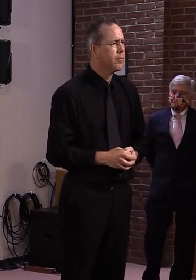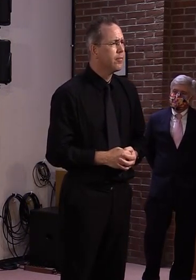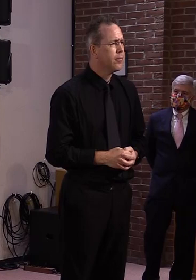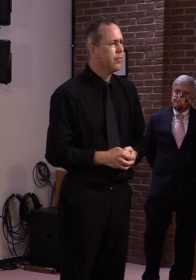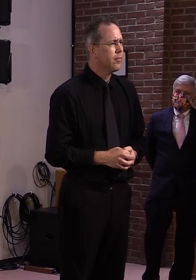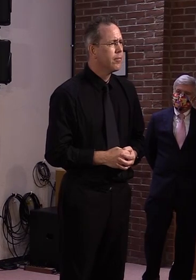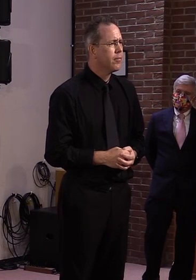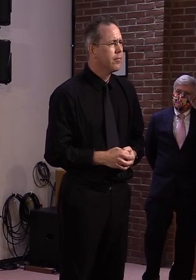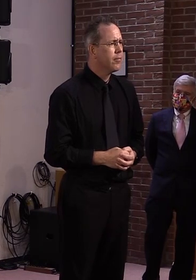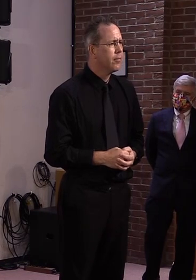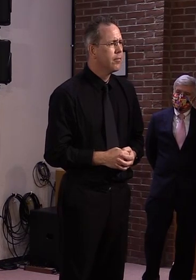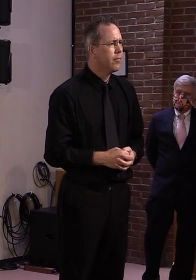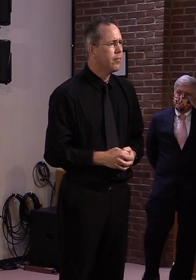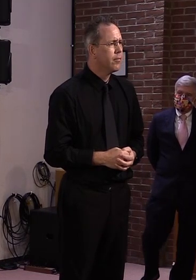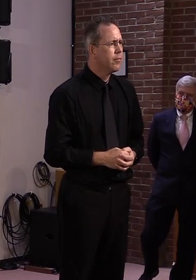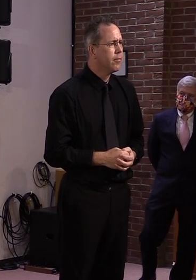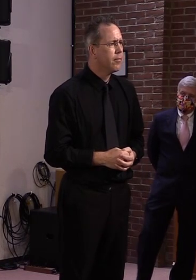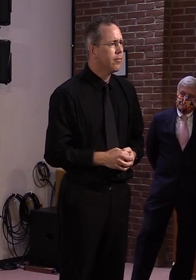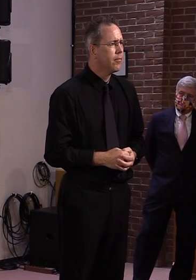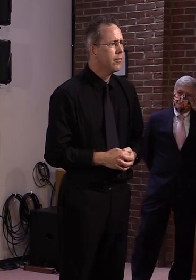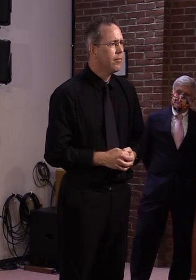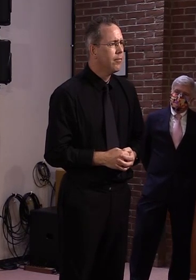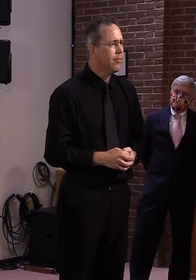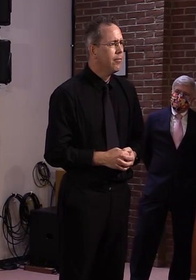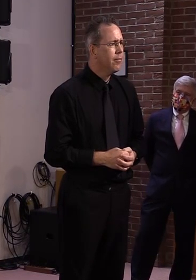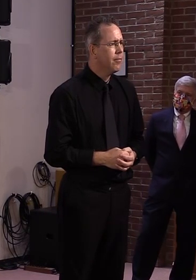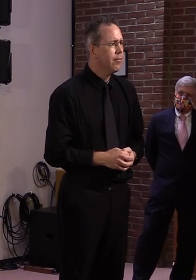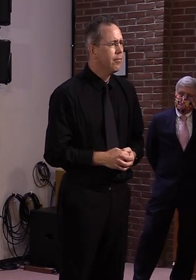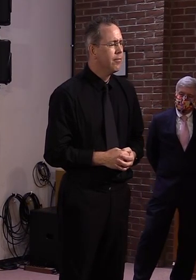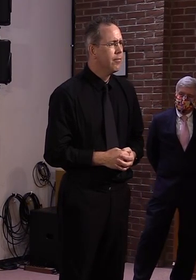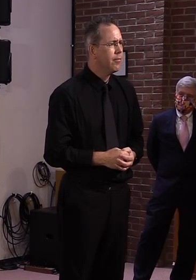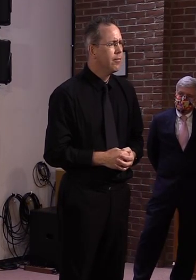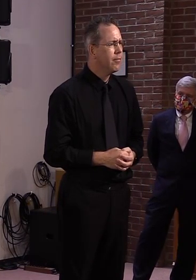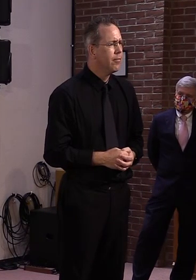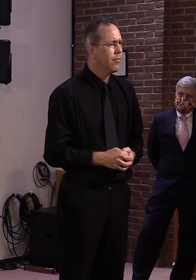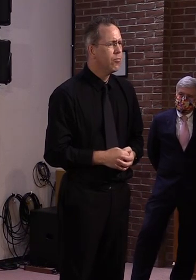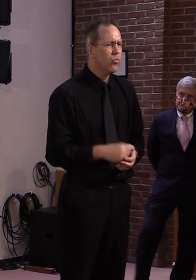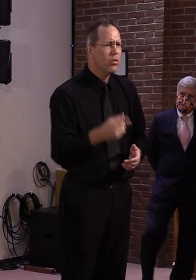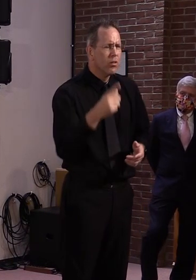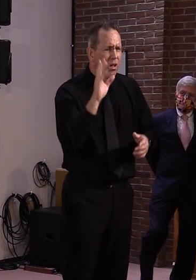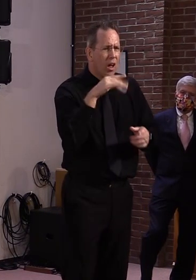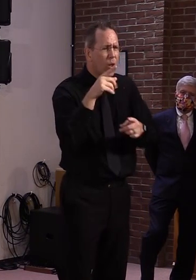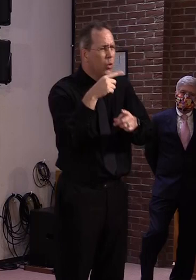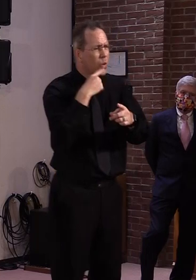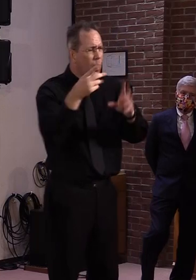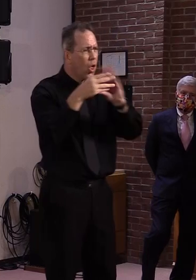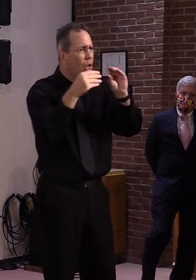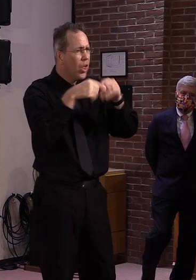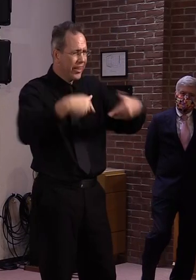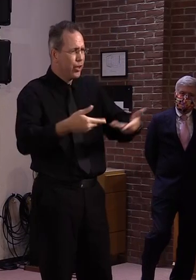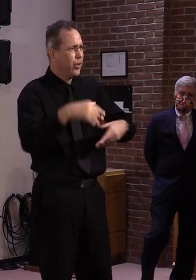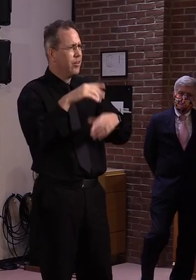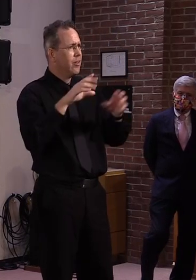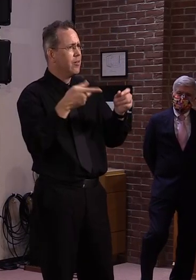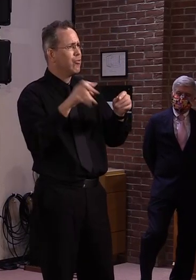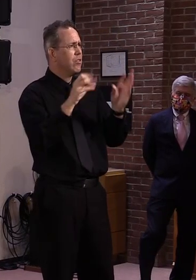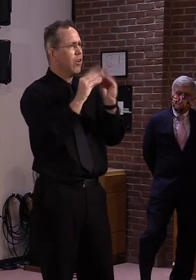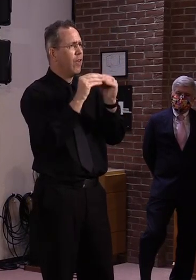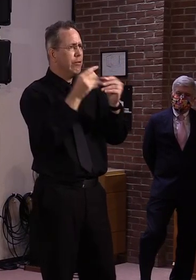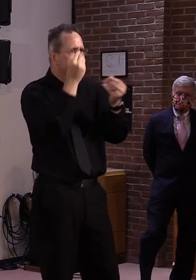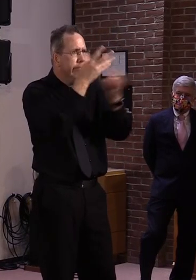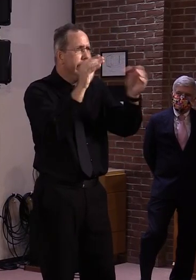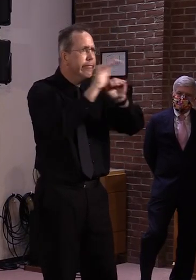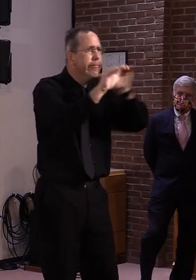Yeah. Yes. Um, all kinds of efforts. Um, and I can, I can get that information to you and would,